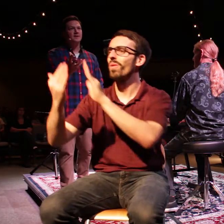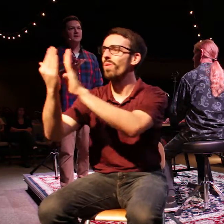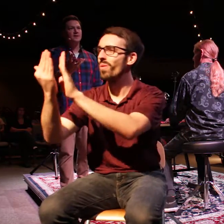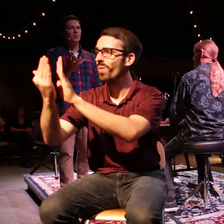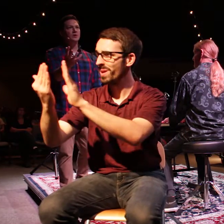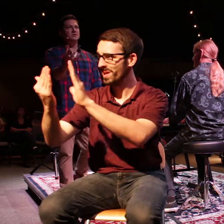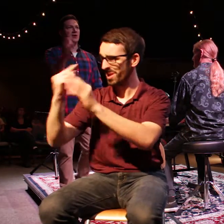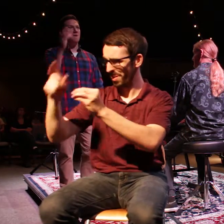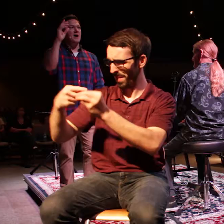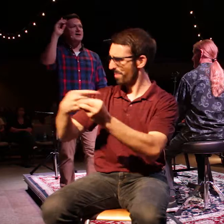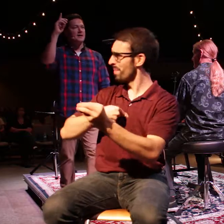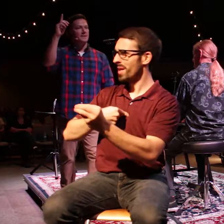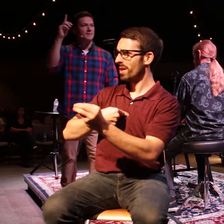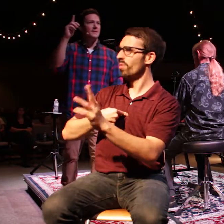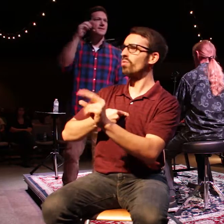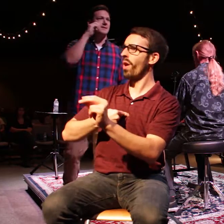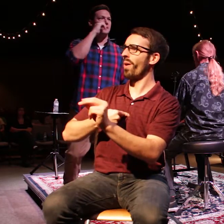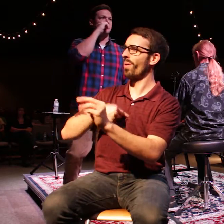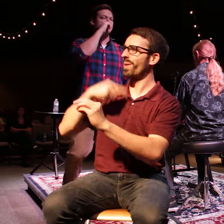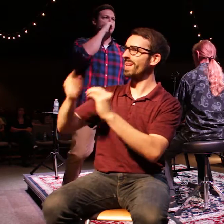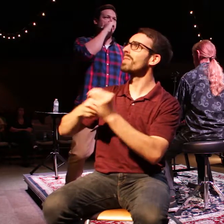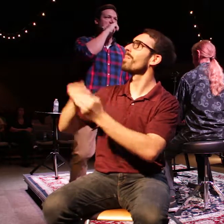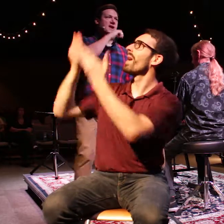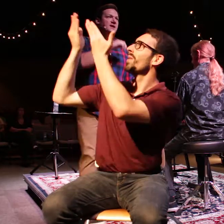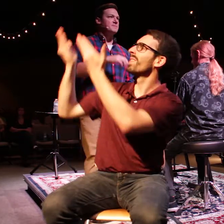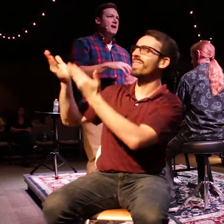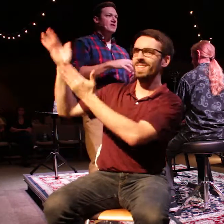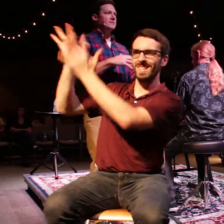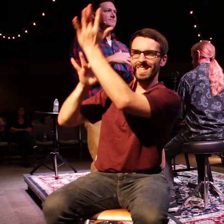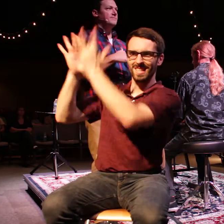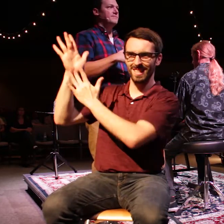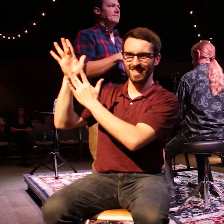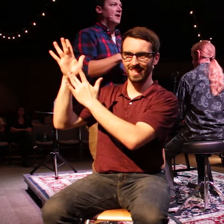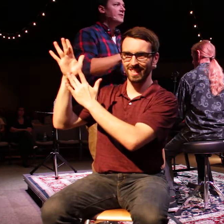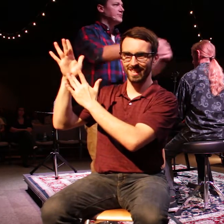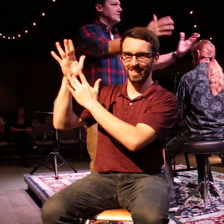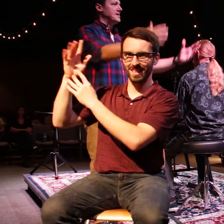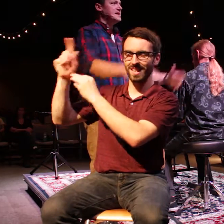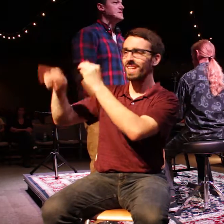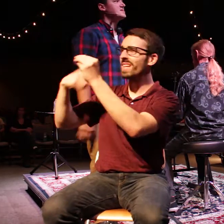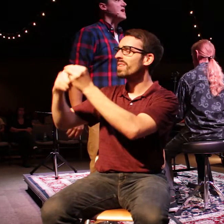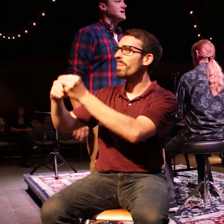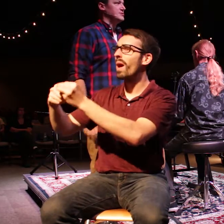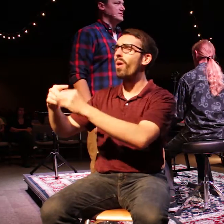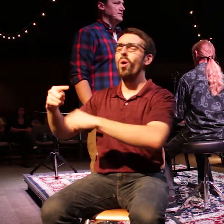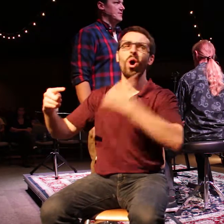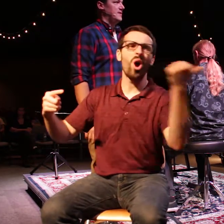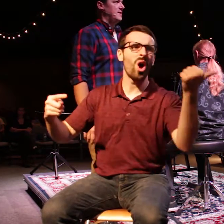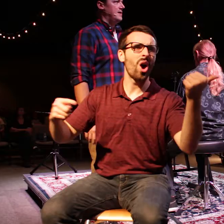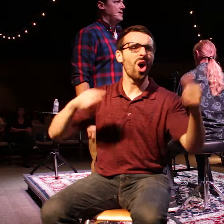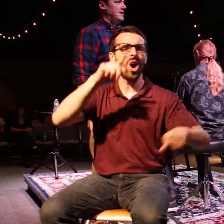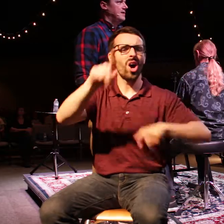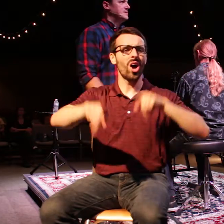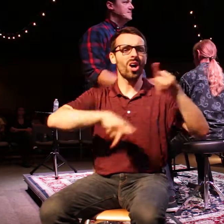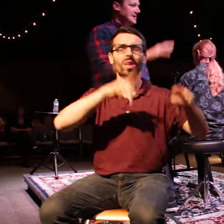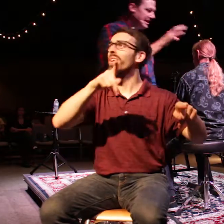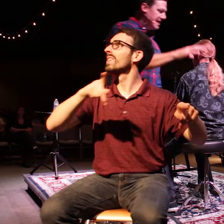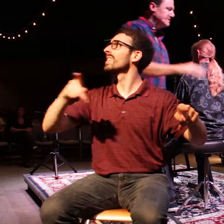Your work is now about him. And it's about others that he has sent you to, to be a light